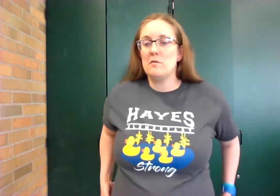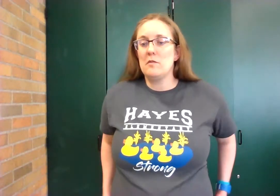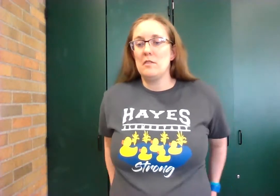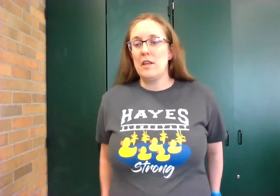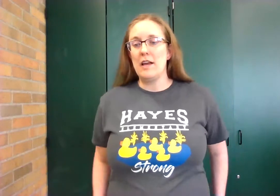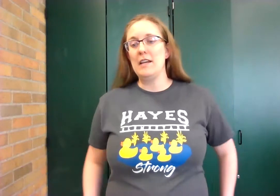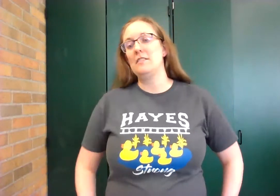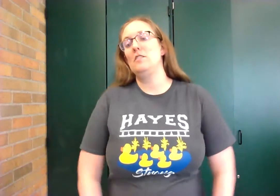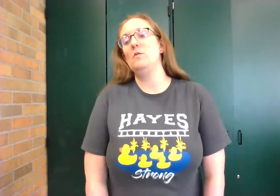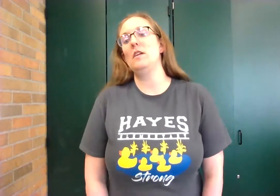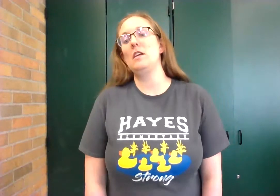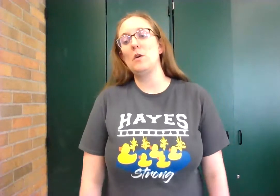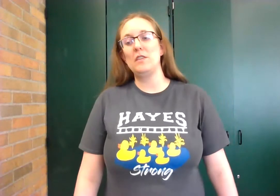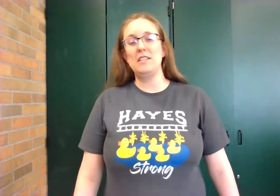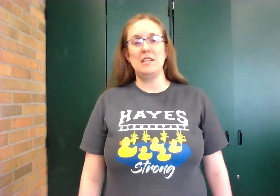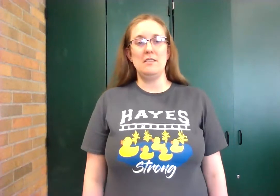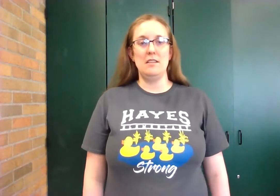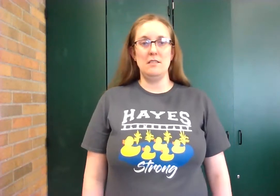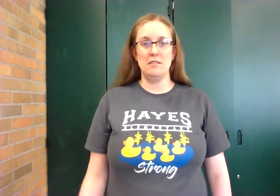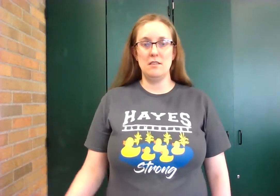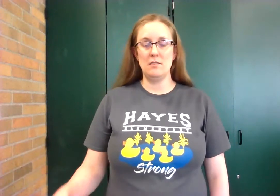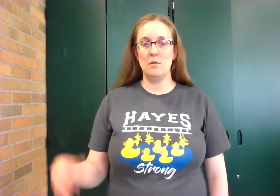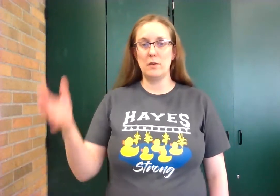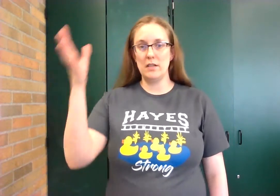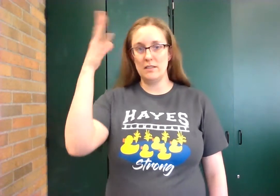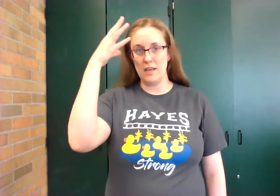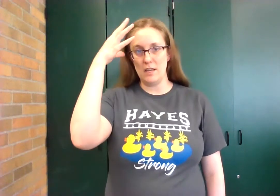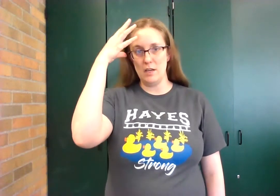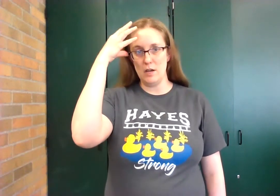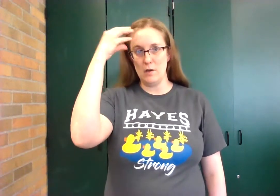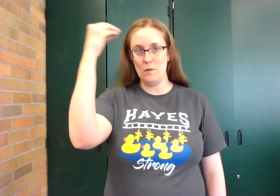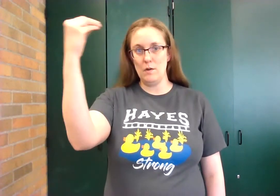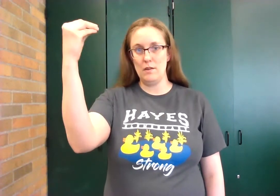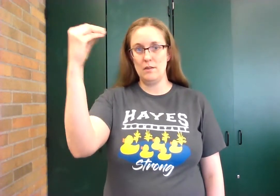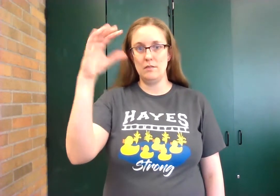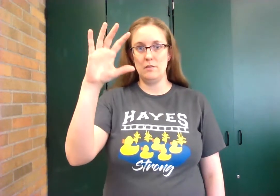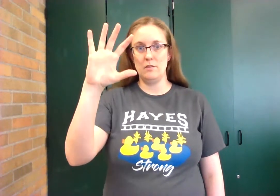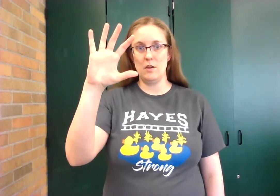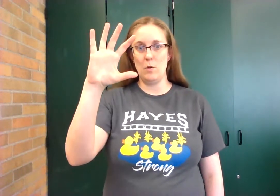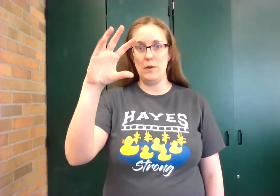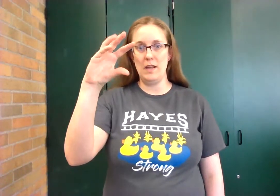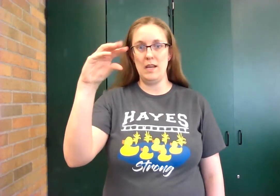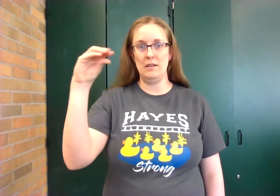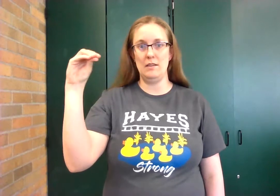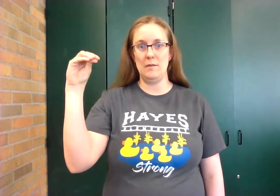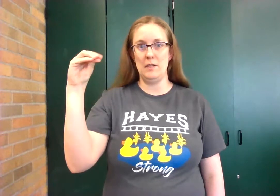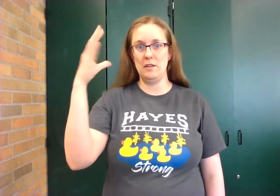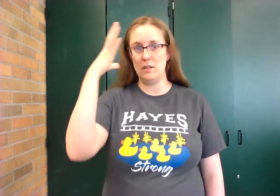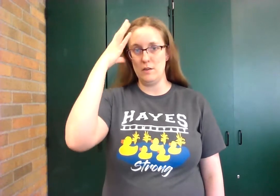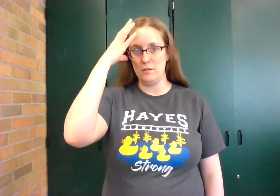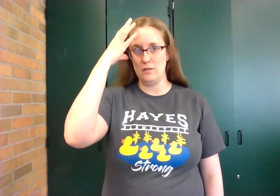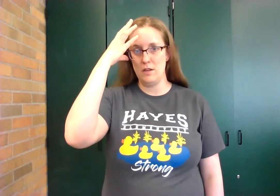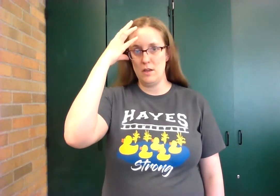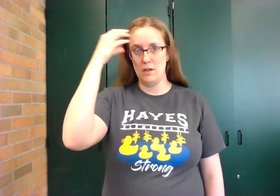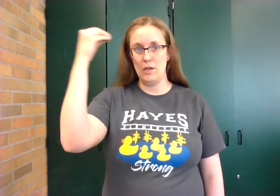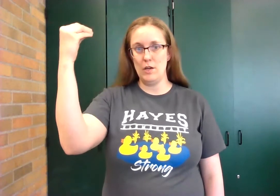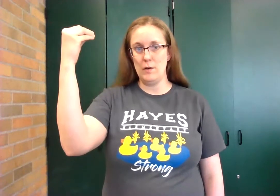line is you can go the distance so we're gonna say go so it's an open hand coming to close go